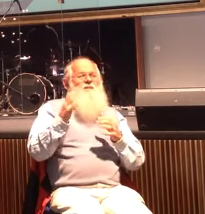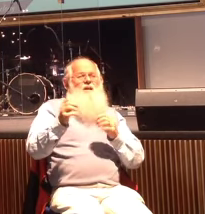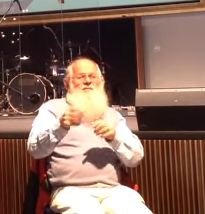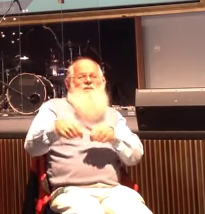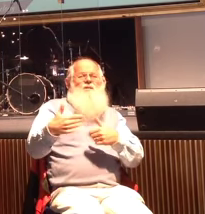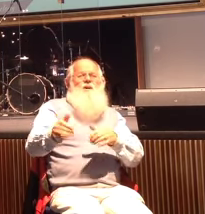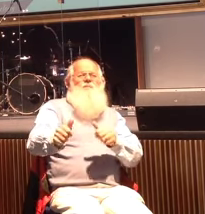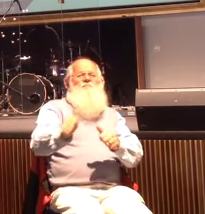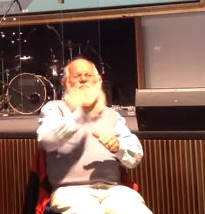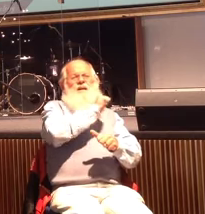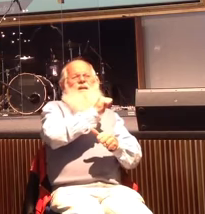except for one.